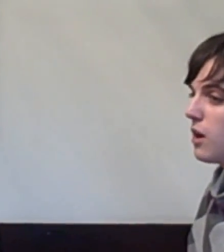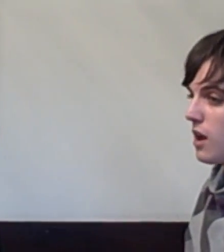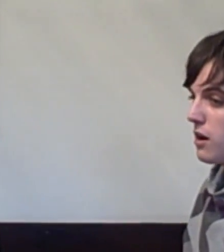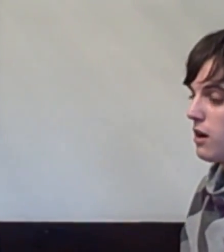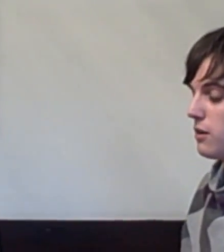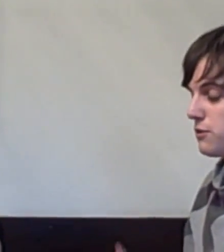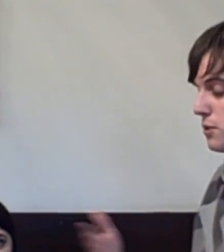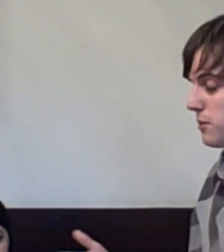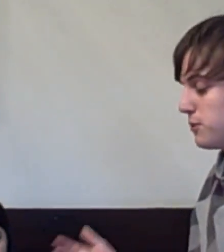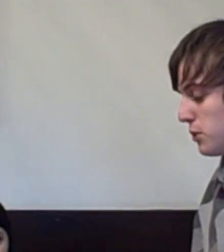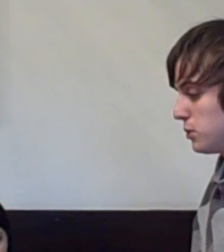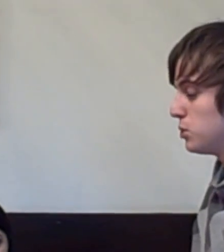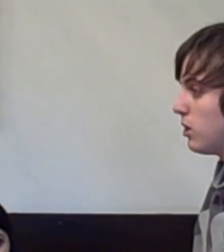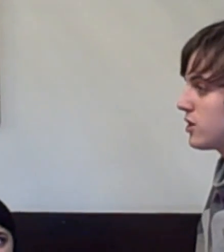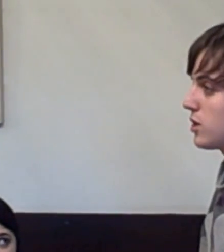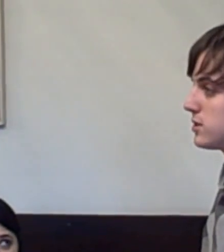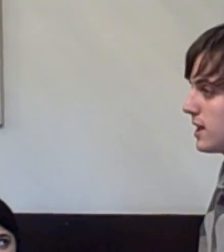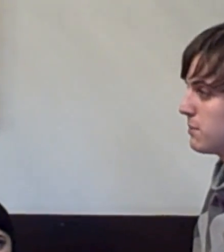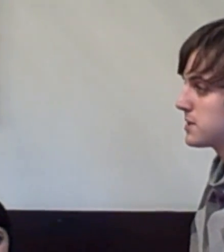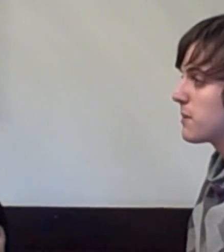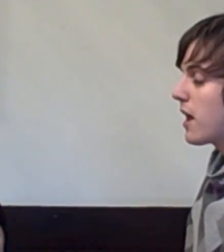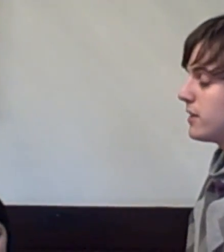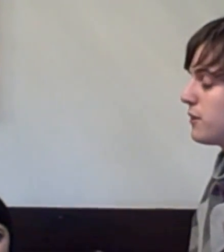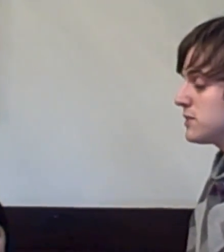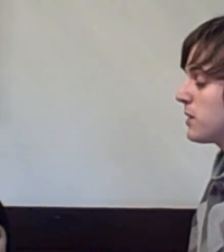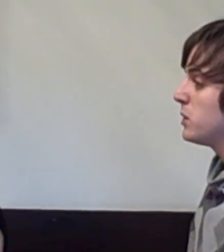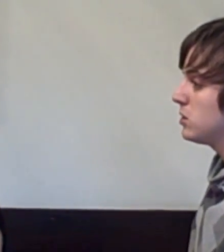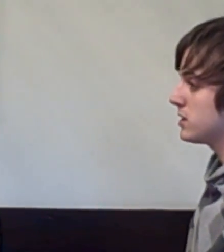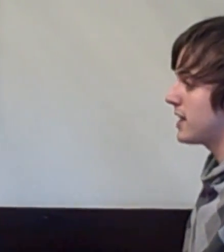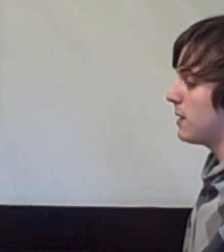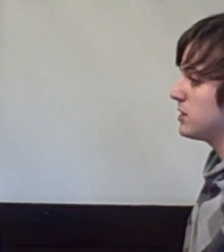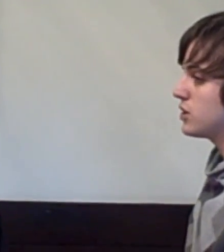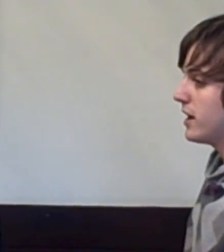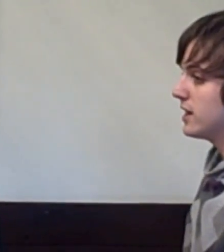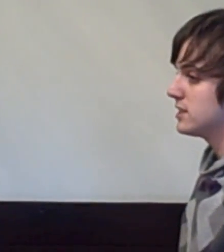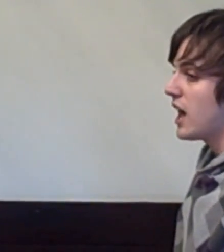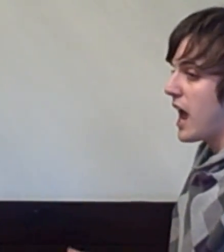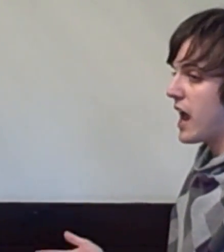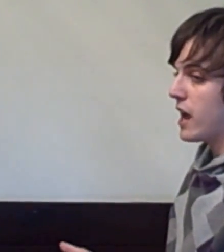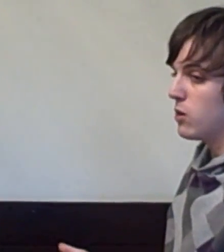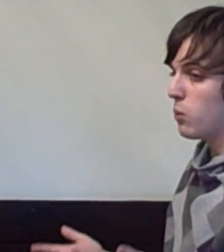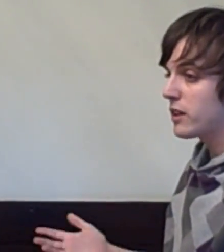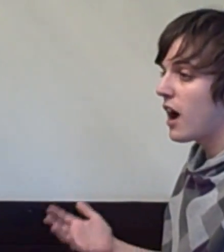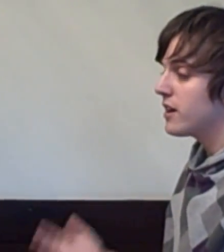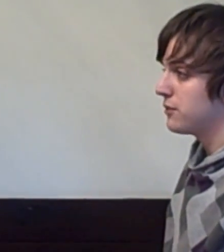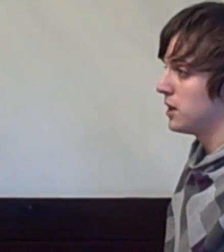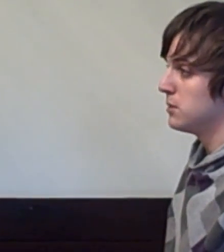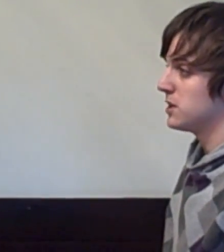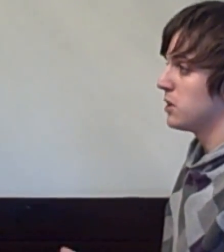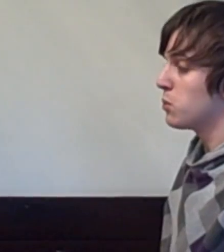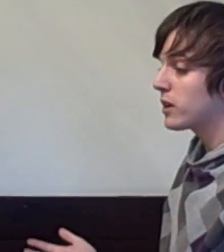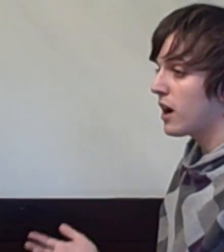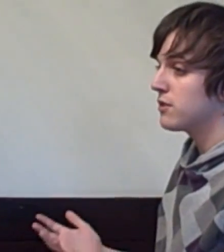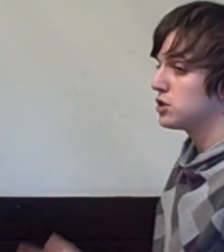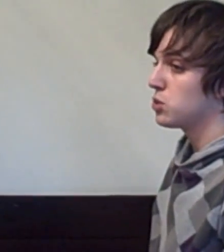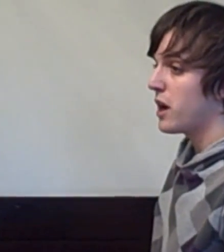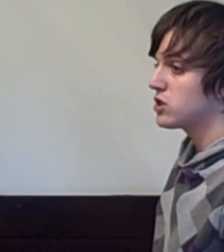through two logical steps. The first thing we need to establish is in what kind of terms and in what kind of situations